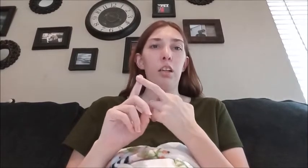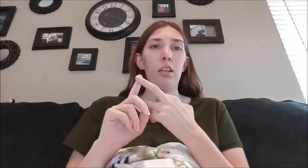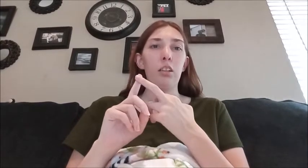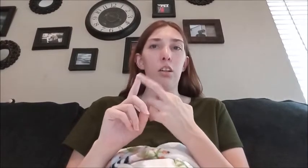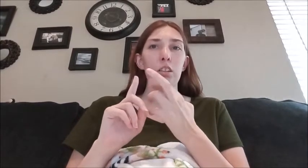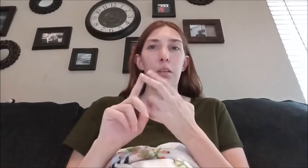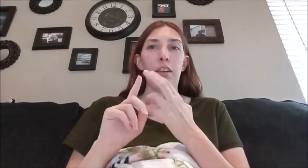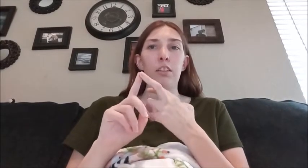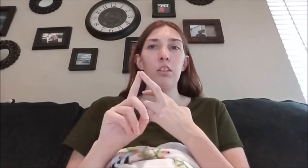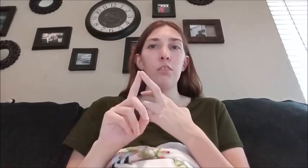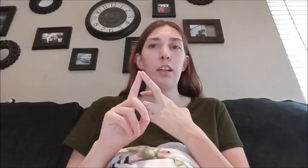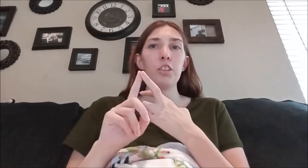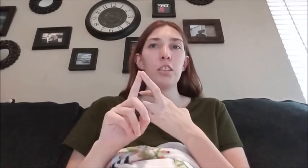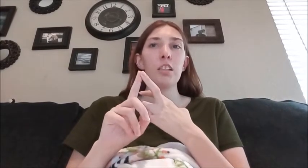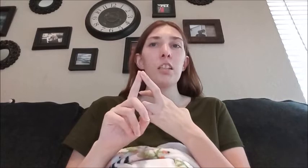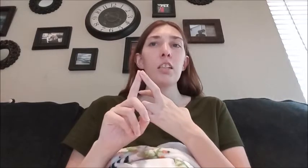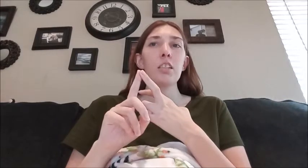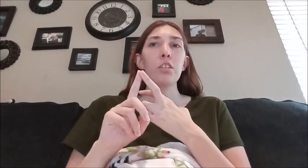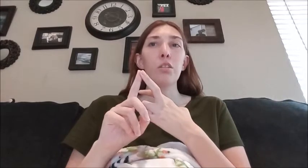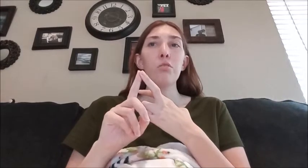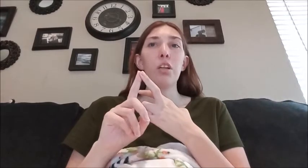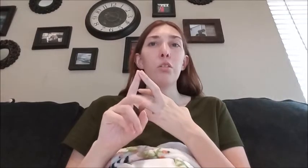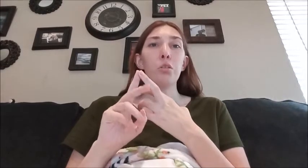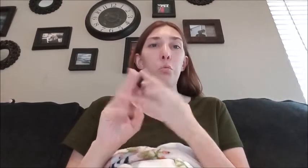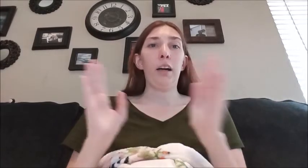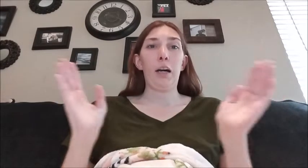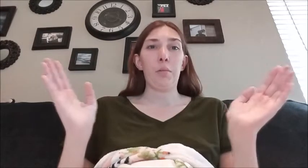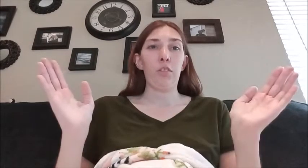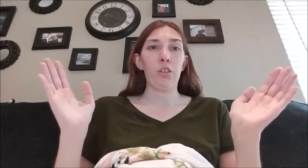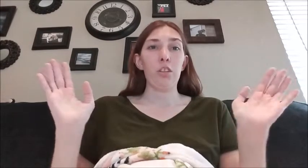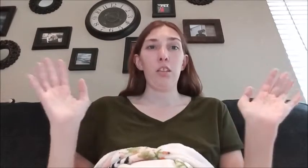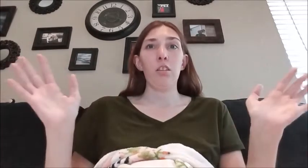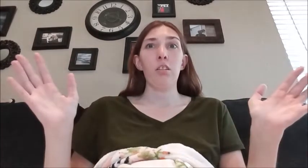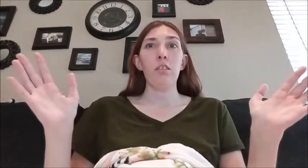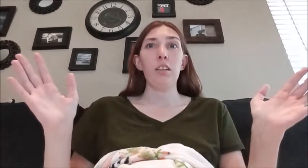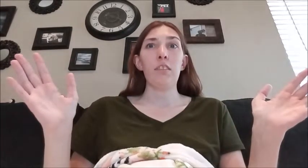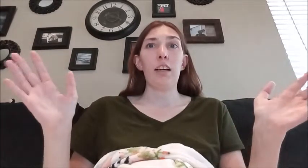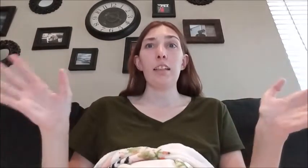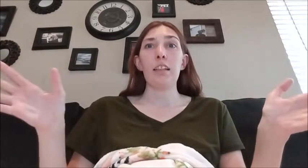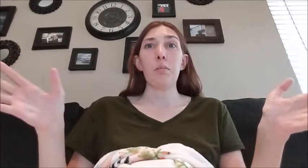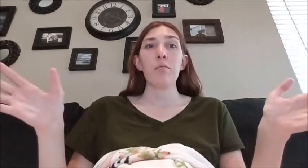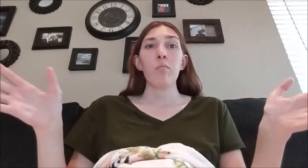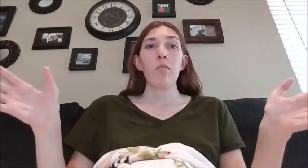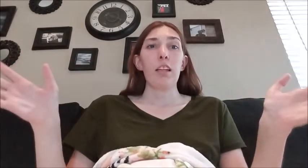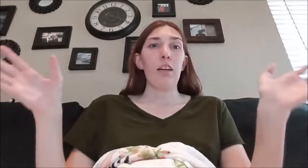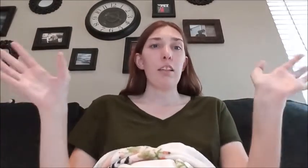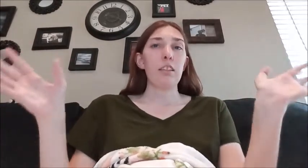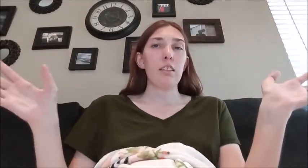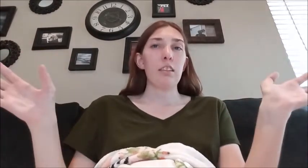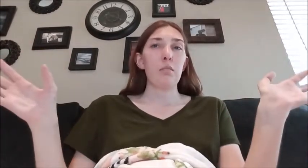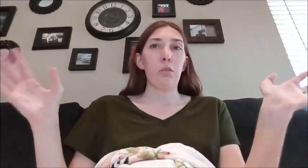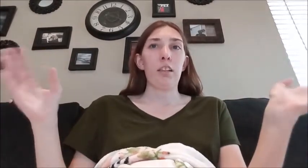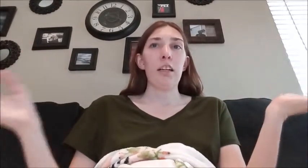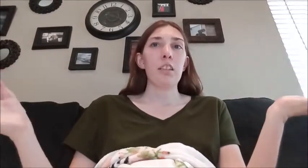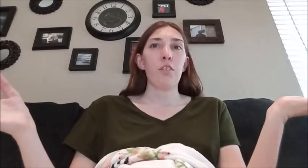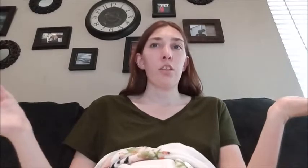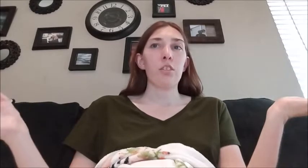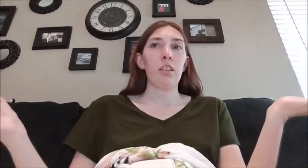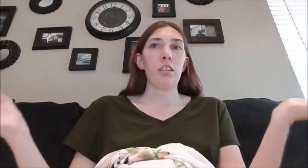not caused by viral infection so who knows what happened first I don't know if I ended up having bronchitis first and then